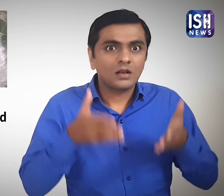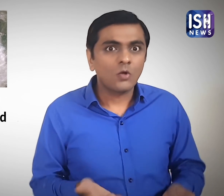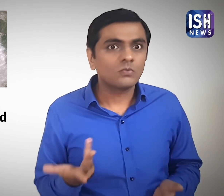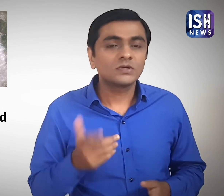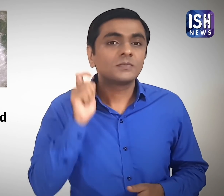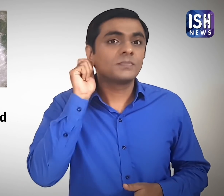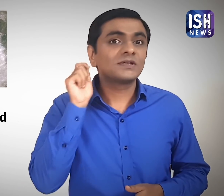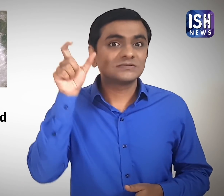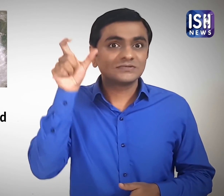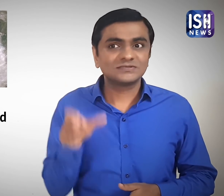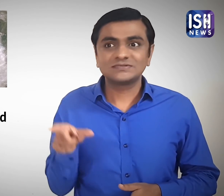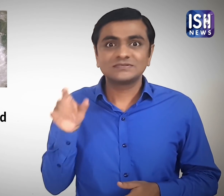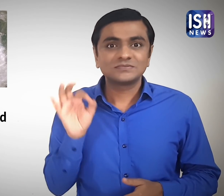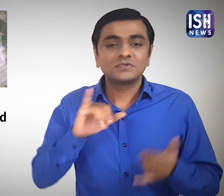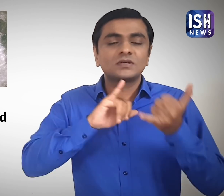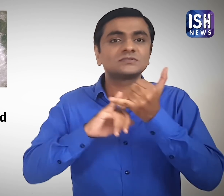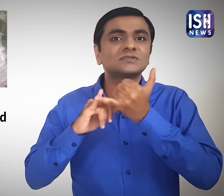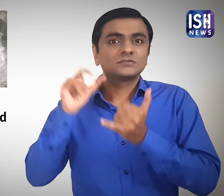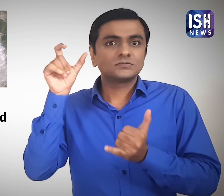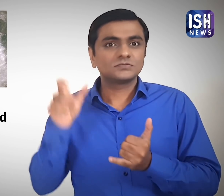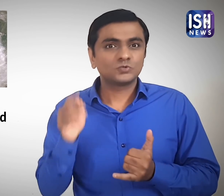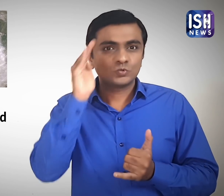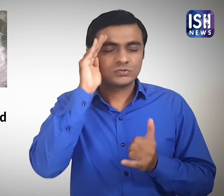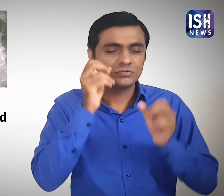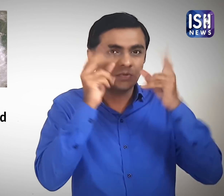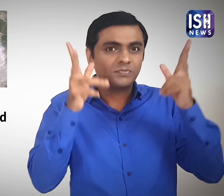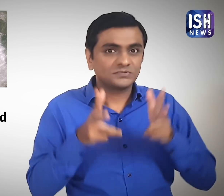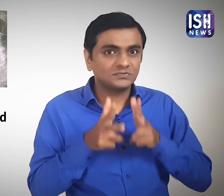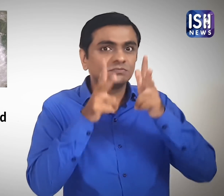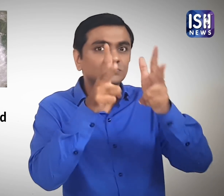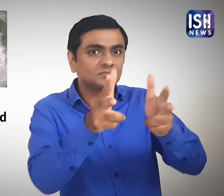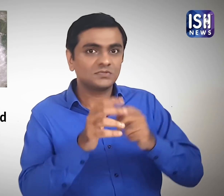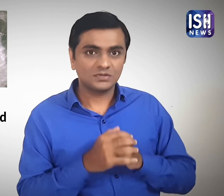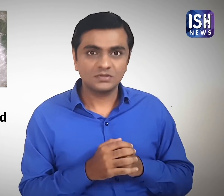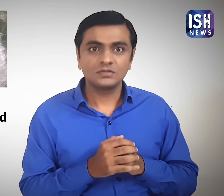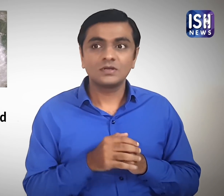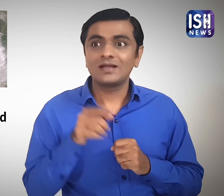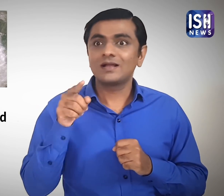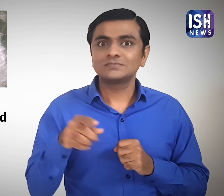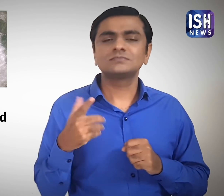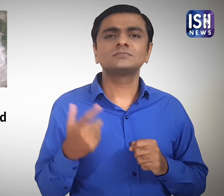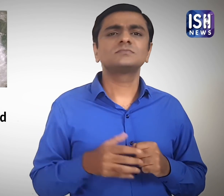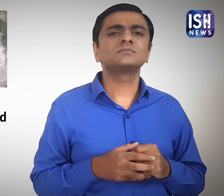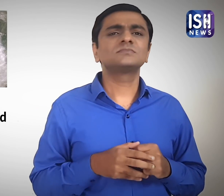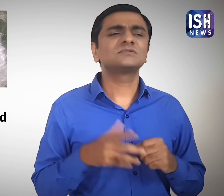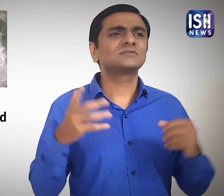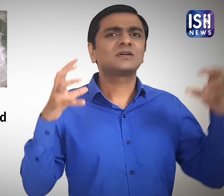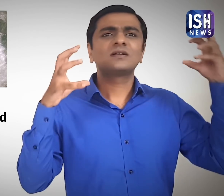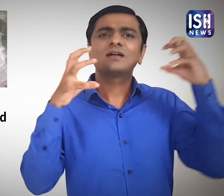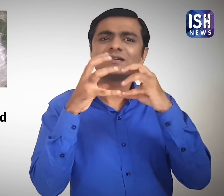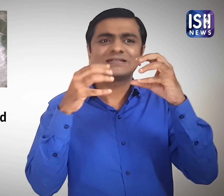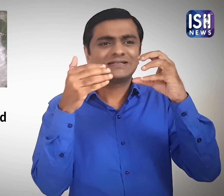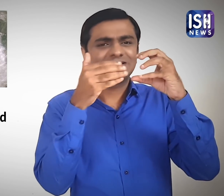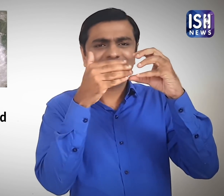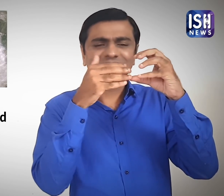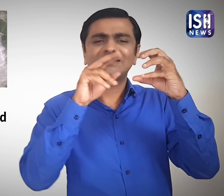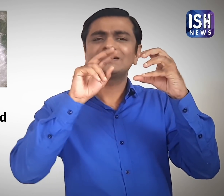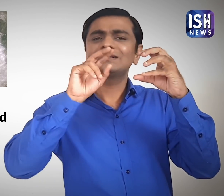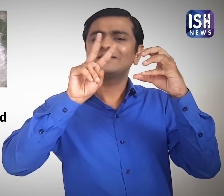Now Shanmuga gave surprising news. He claimed that the rover inside the Lander